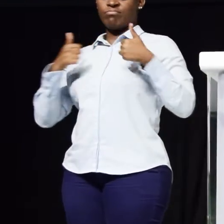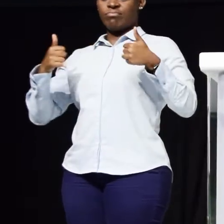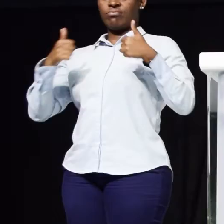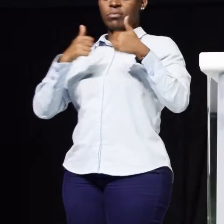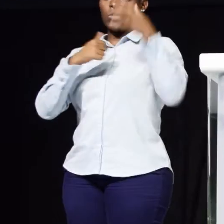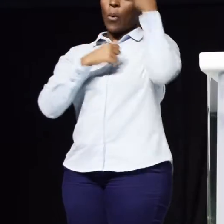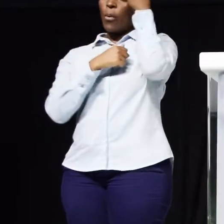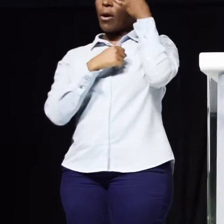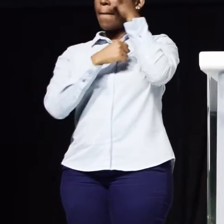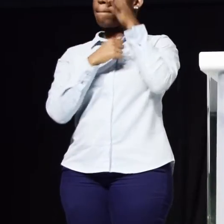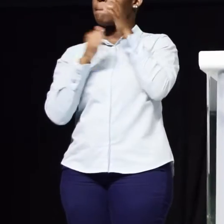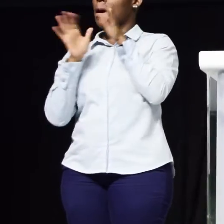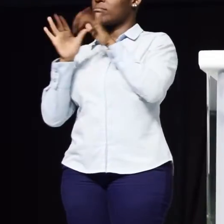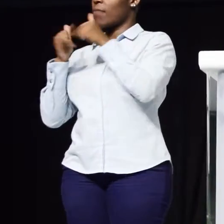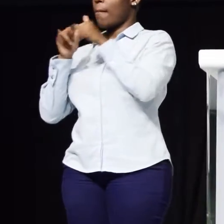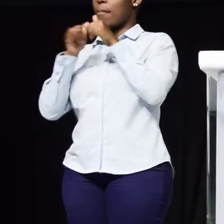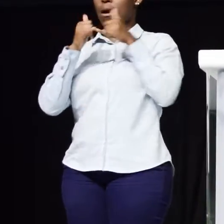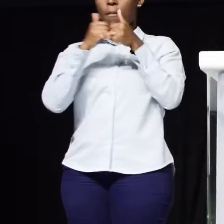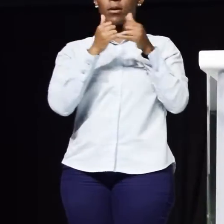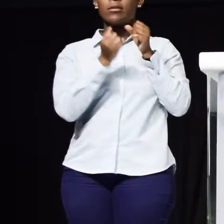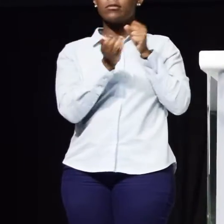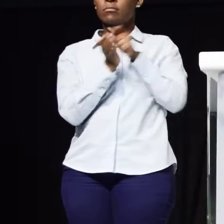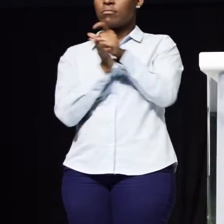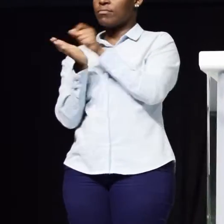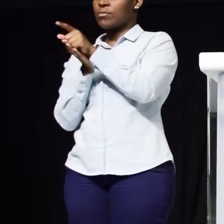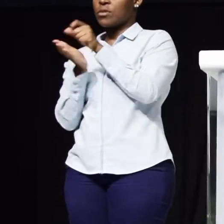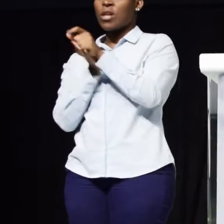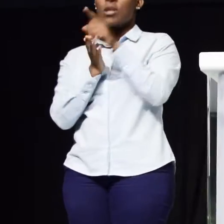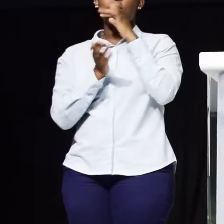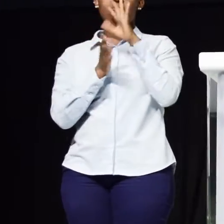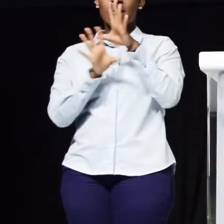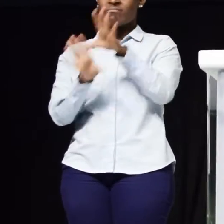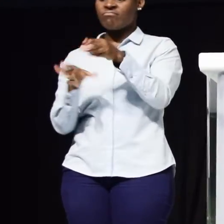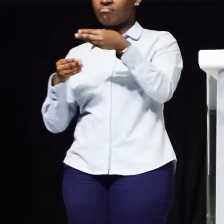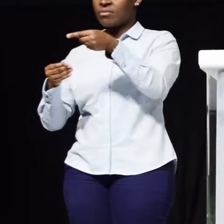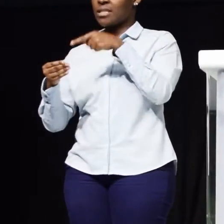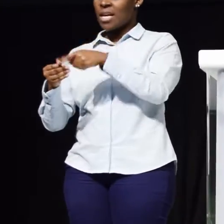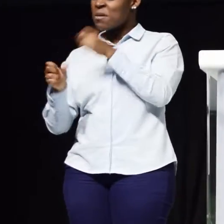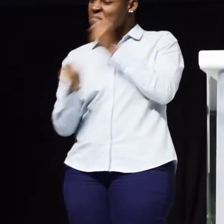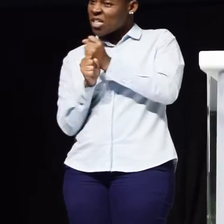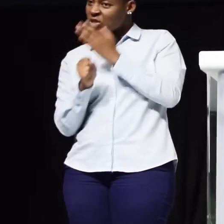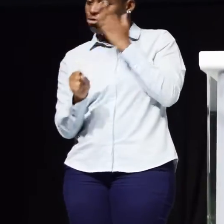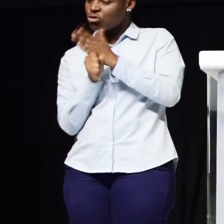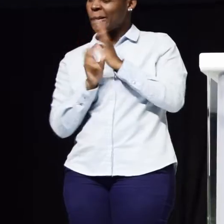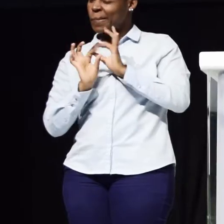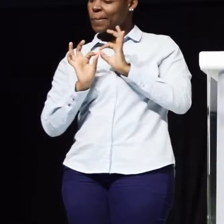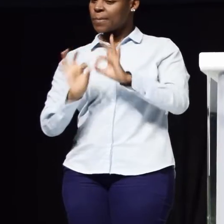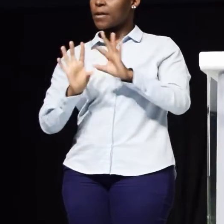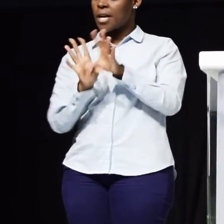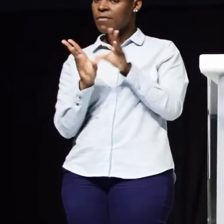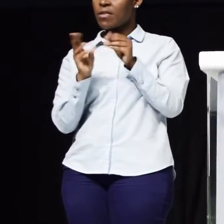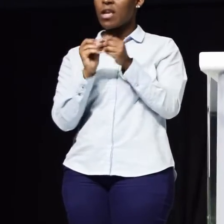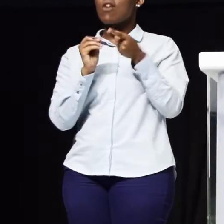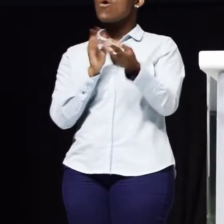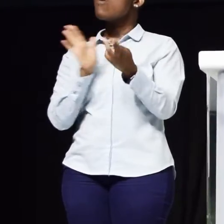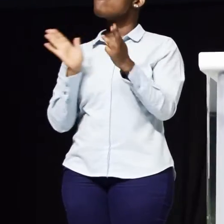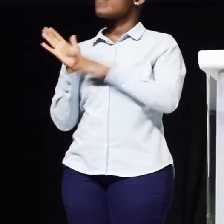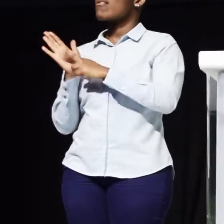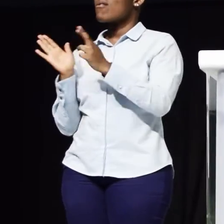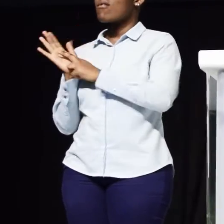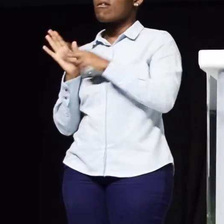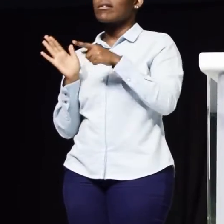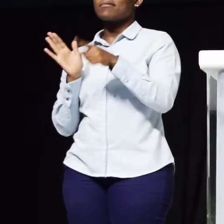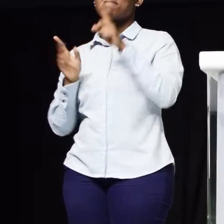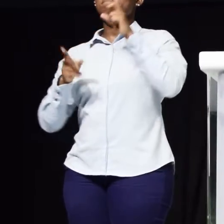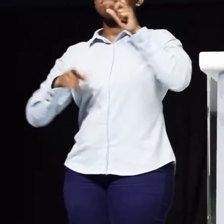concretizing the document and for the record purposes finalizing the